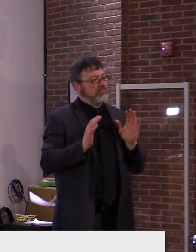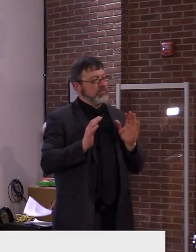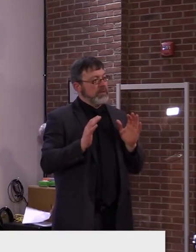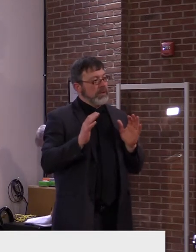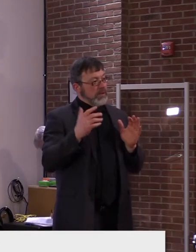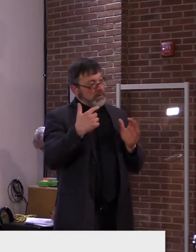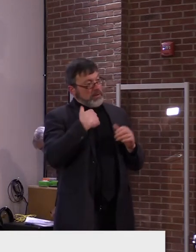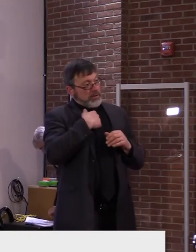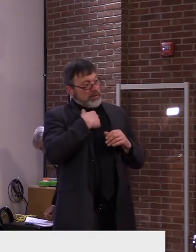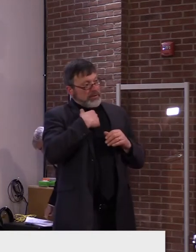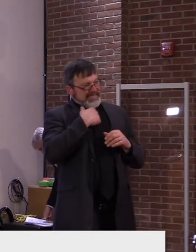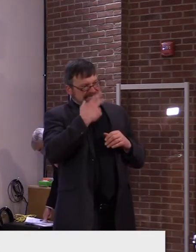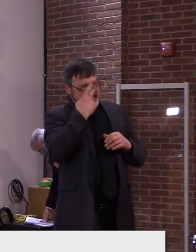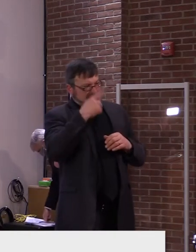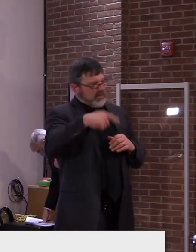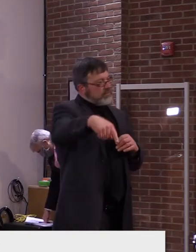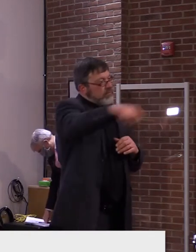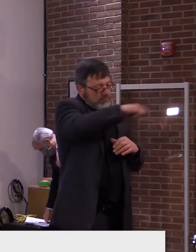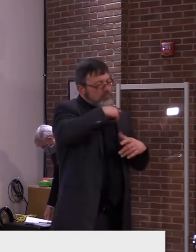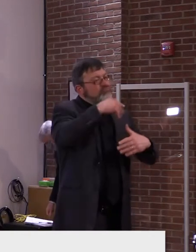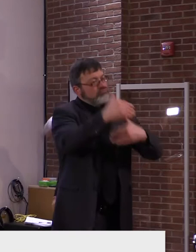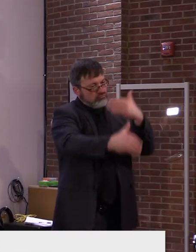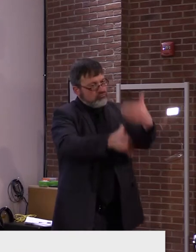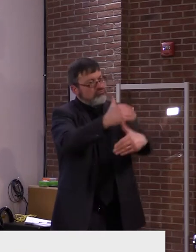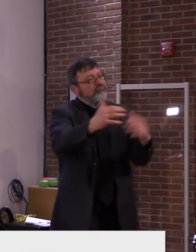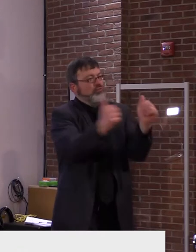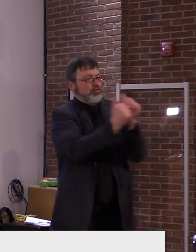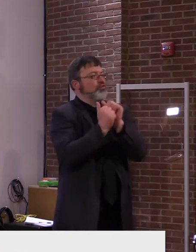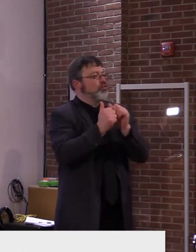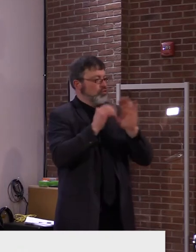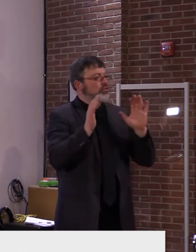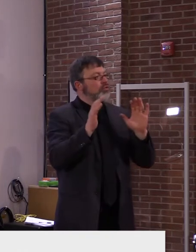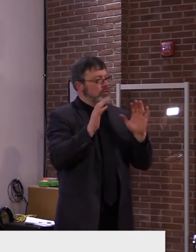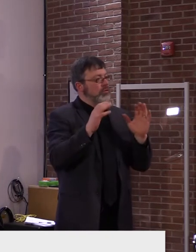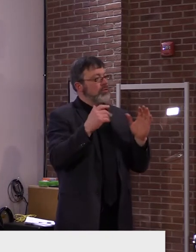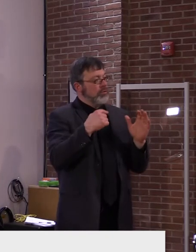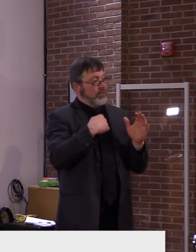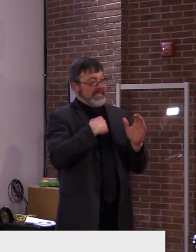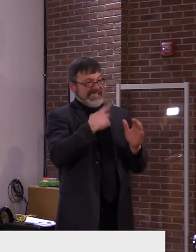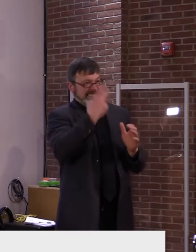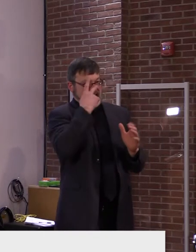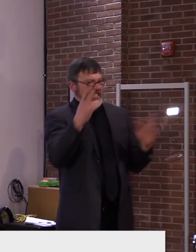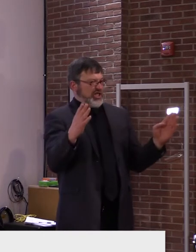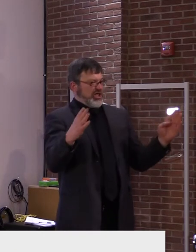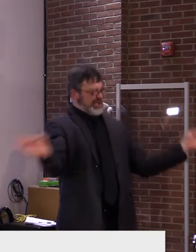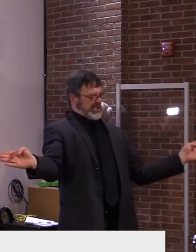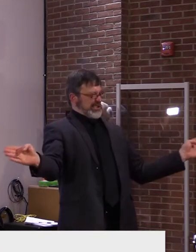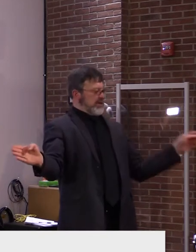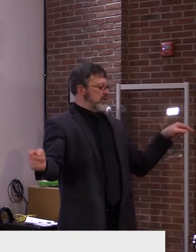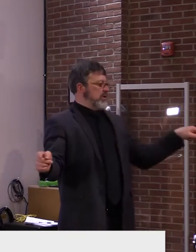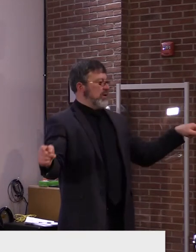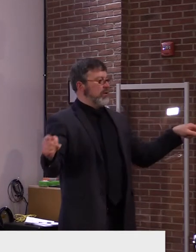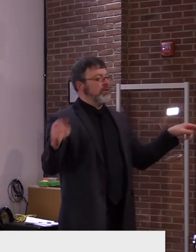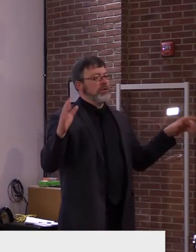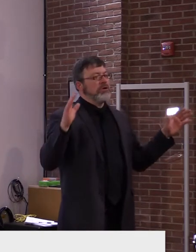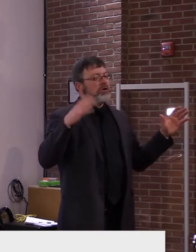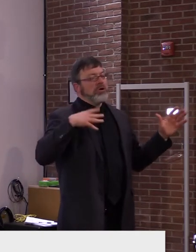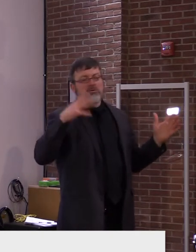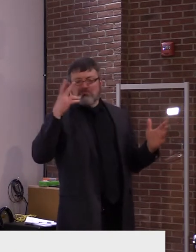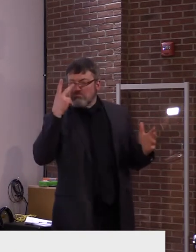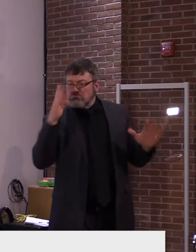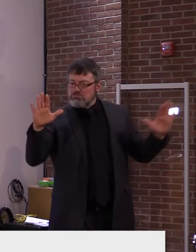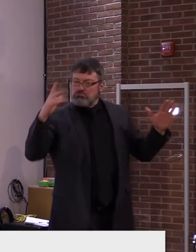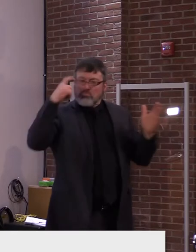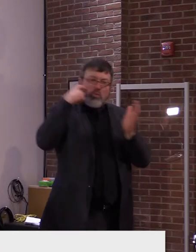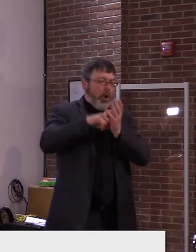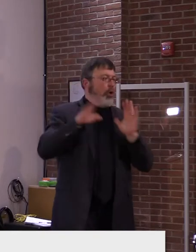future. But, um, but again, acknowledging that those voices are loud and, uh, and from his perspective, uh, he didn't